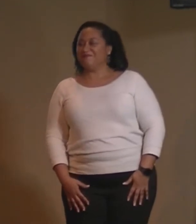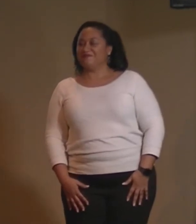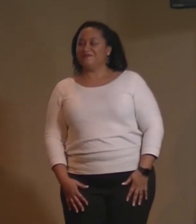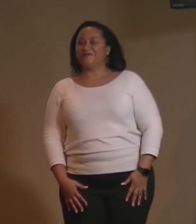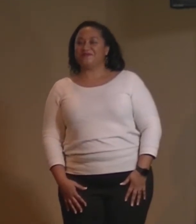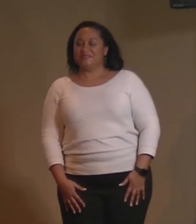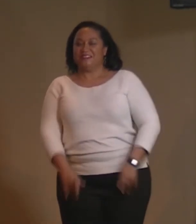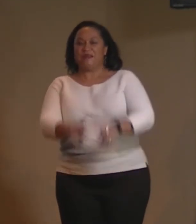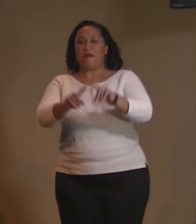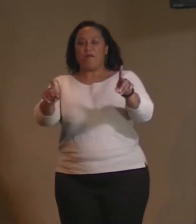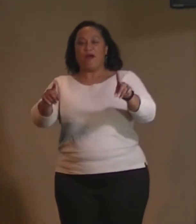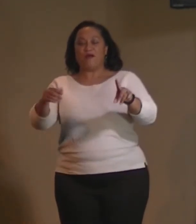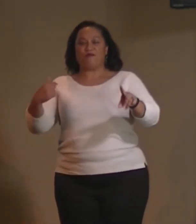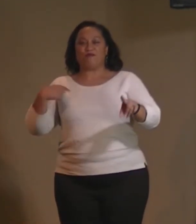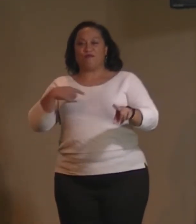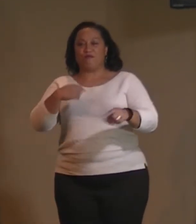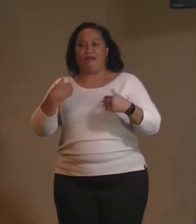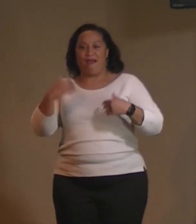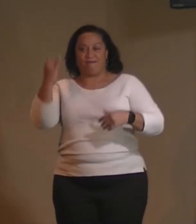But there's this idea,